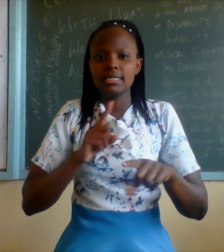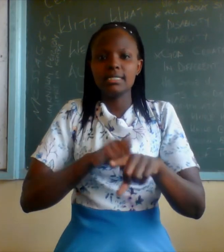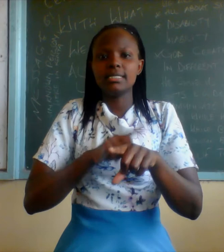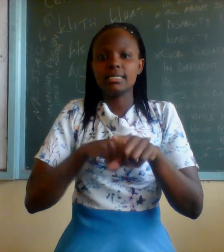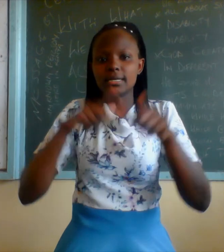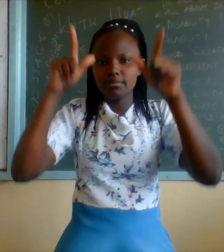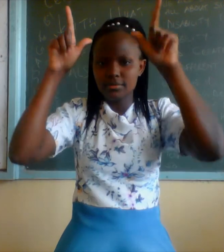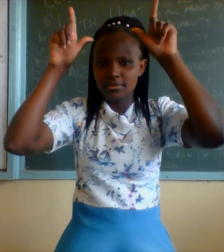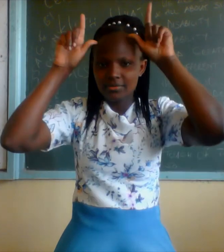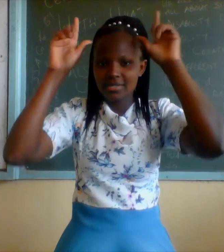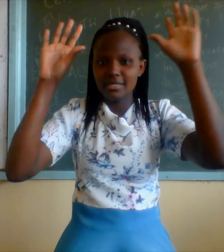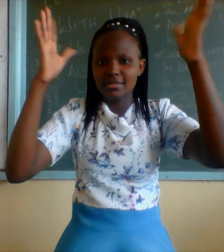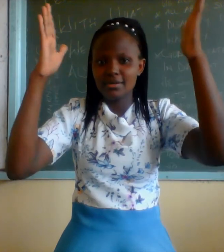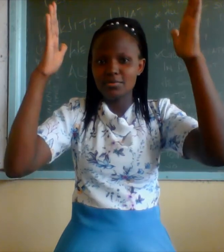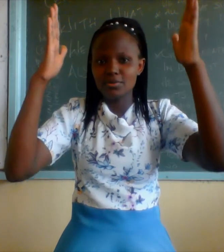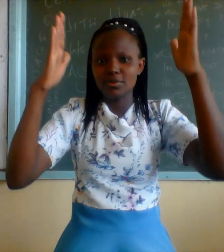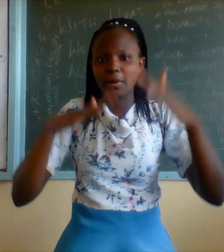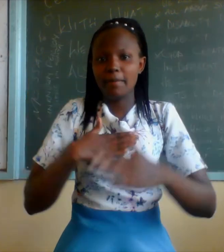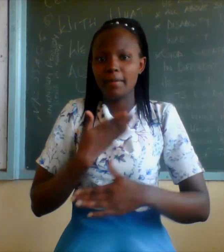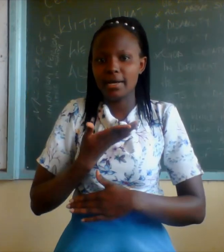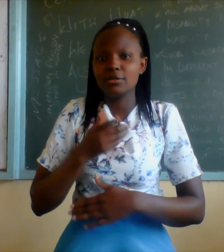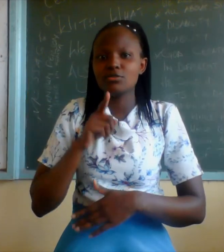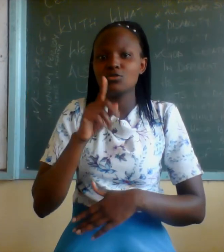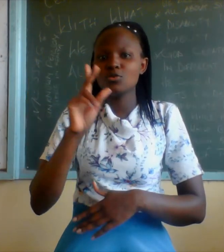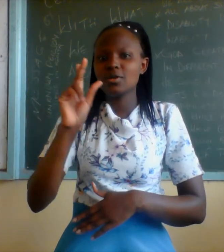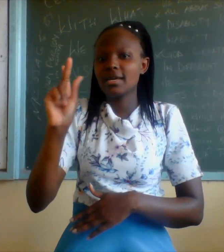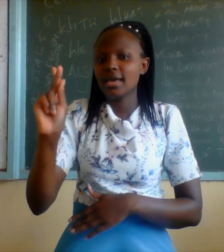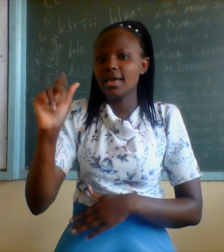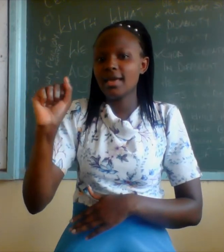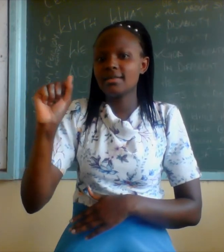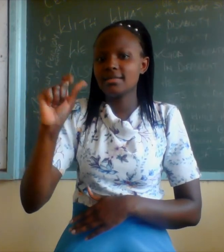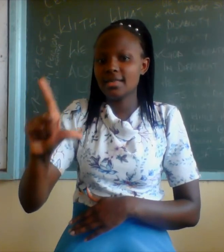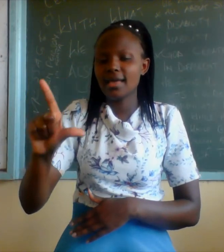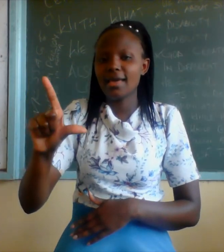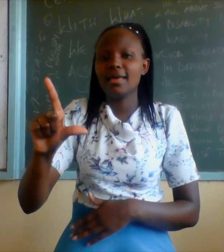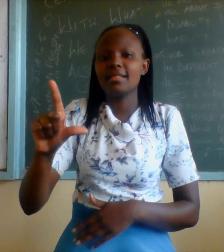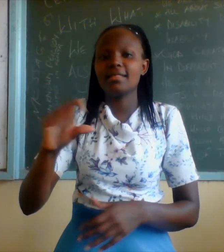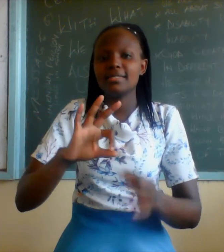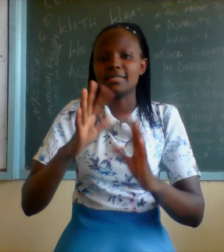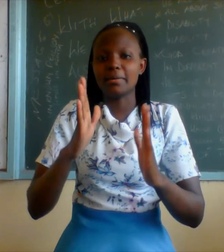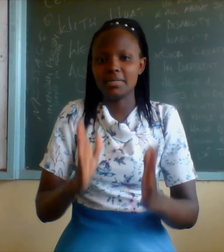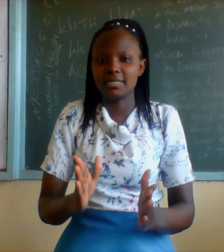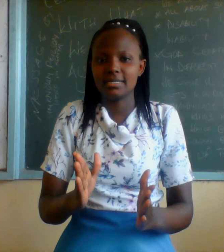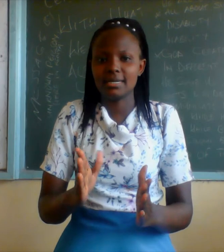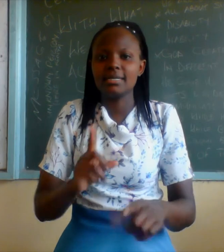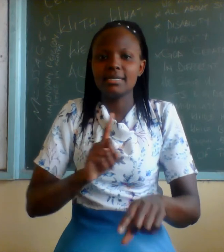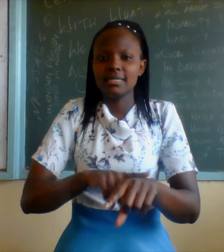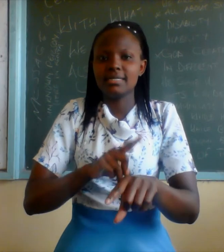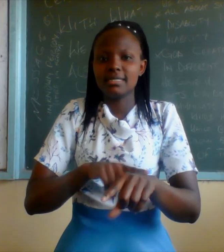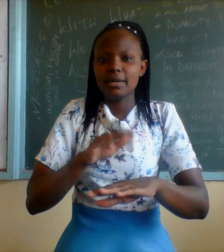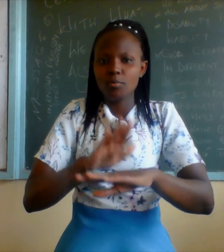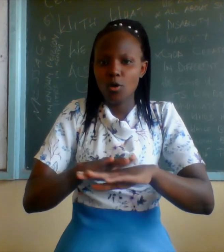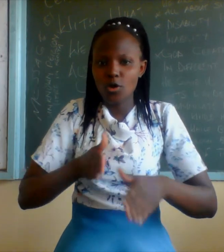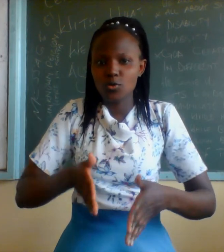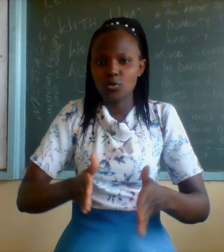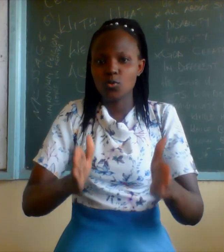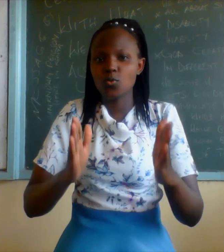visit, you were my chief KSL interpreter. As we were on the way, my villagers